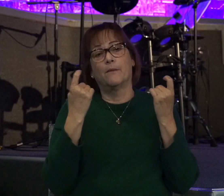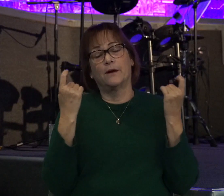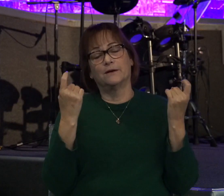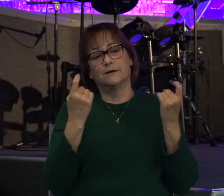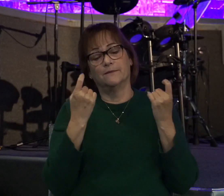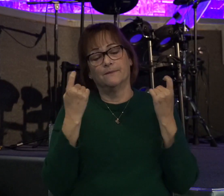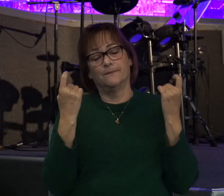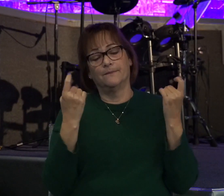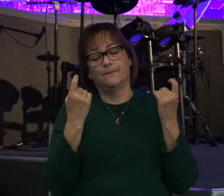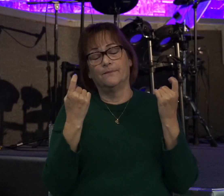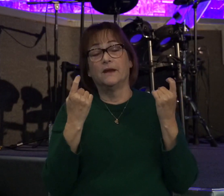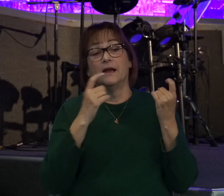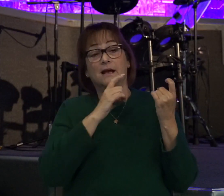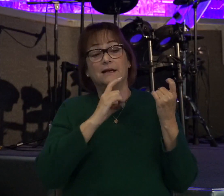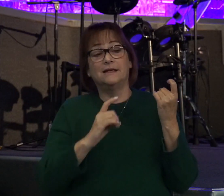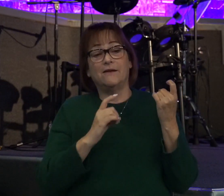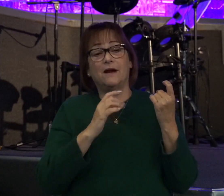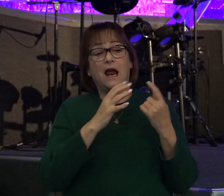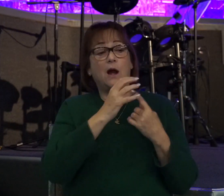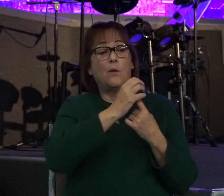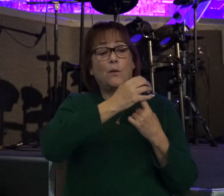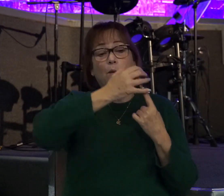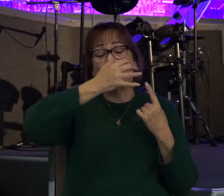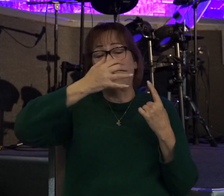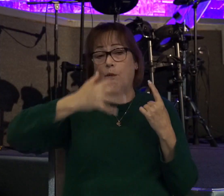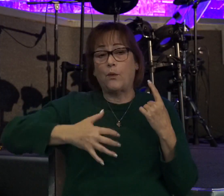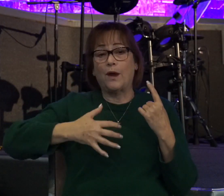But David had to remove his kingly garments to do this.